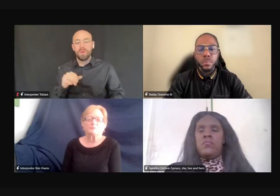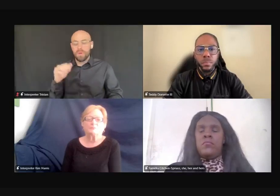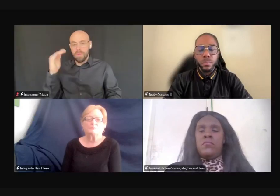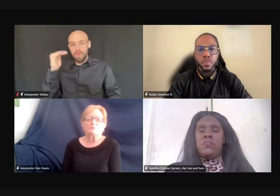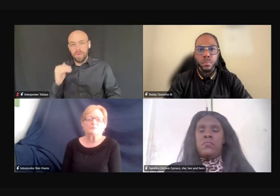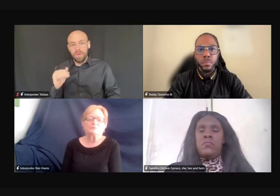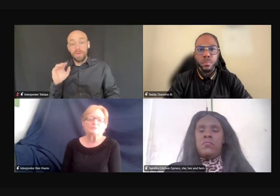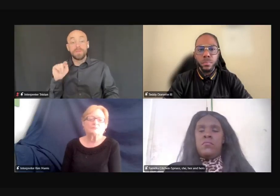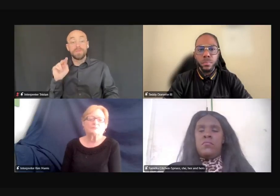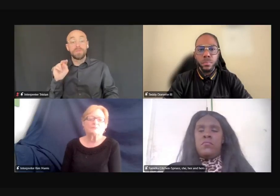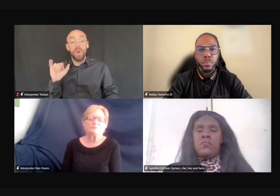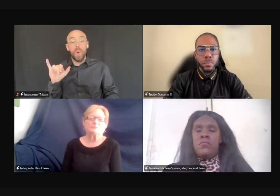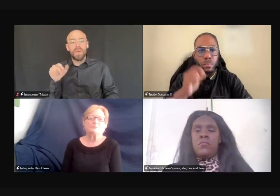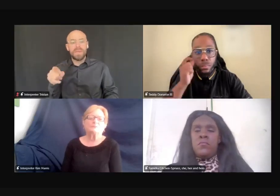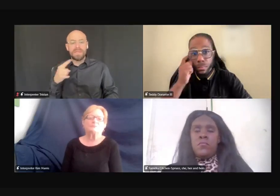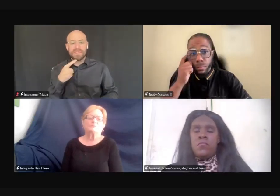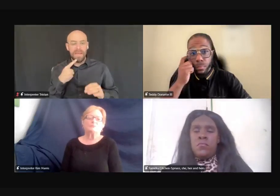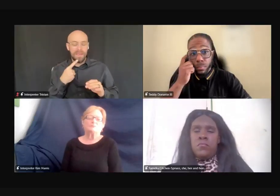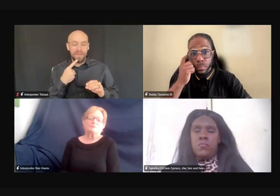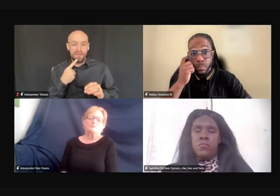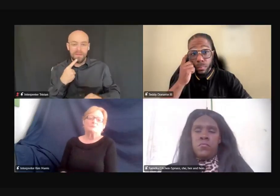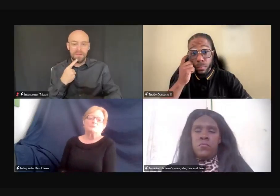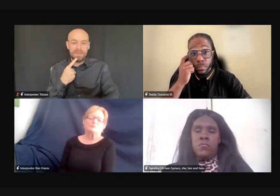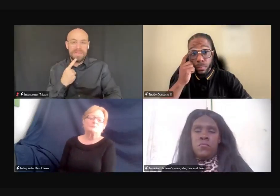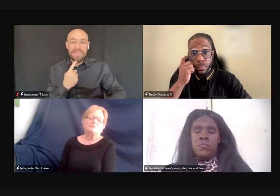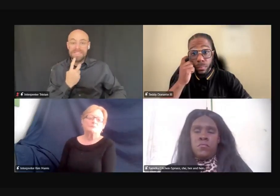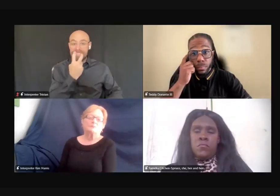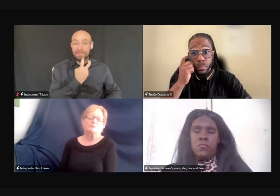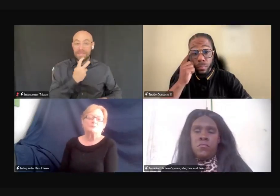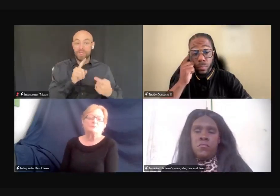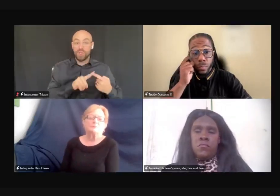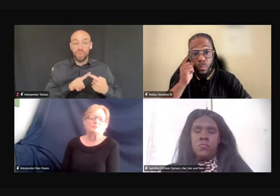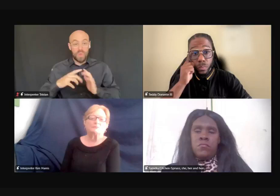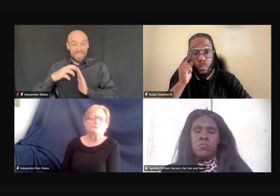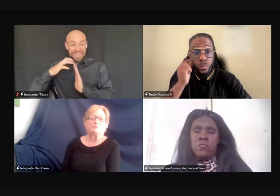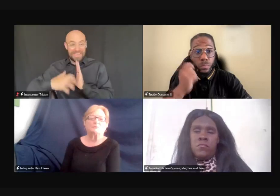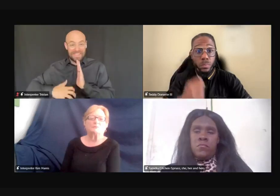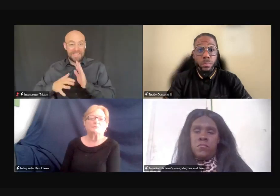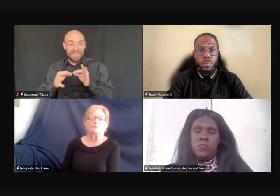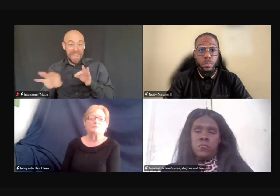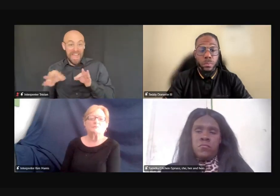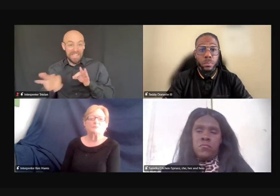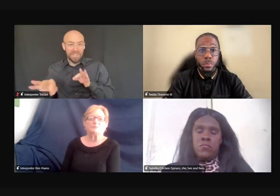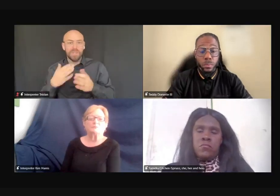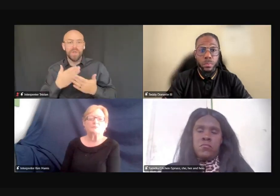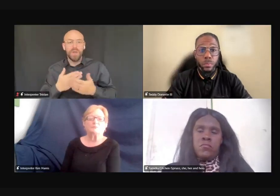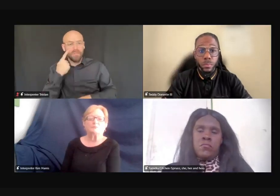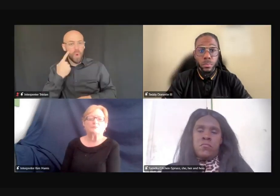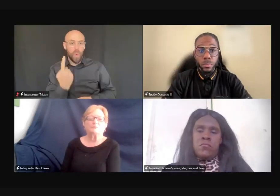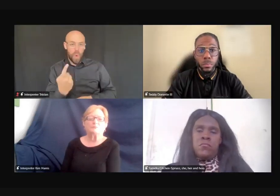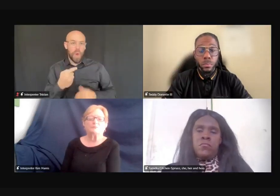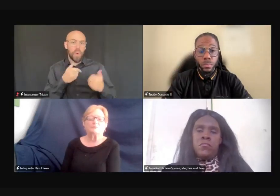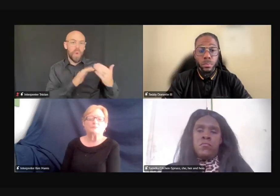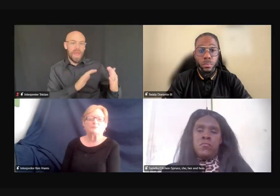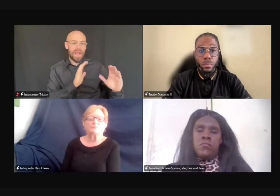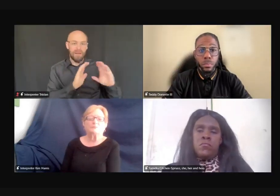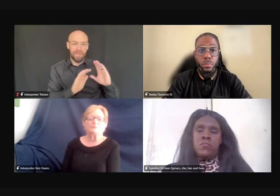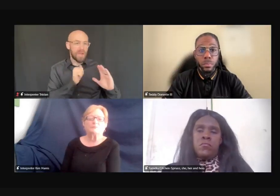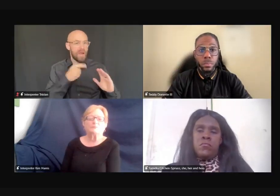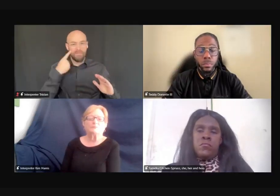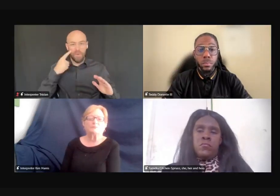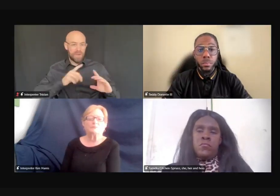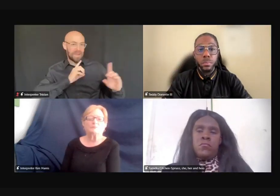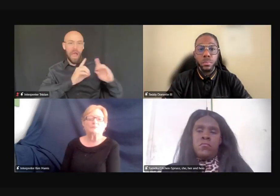said, speech-to-text is good for one-way conversations, not for dialogue. And ASL is definitely language